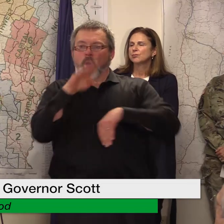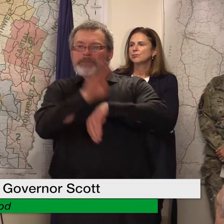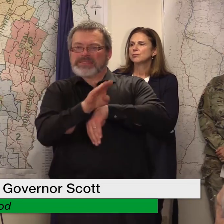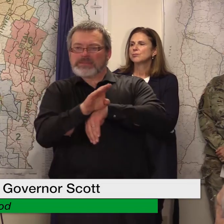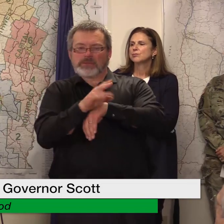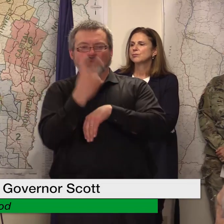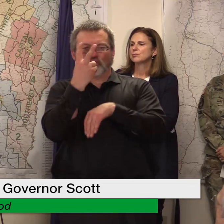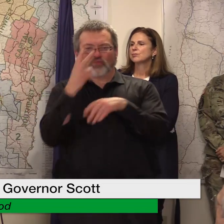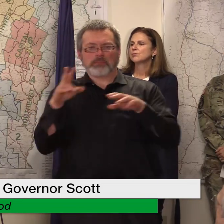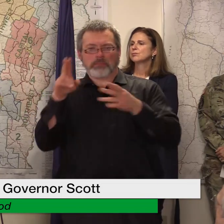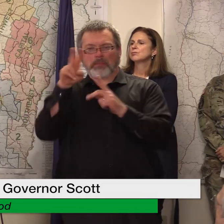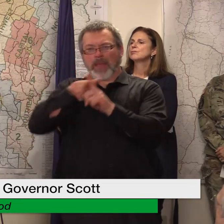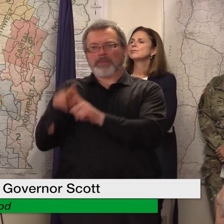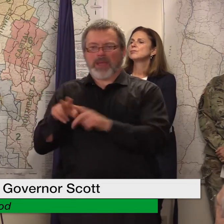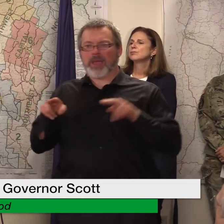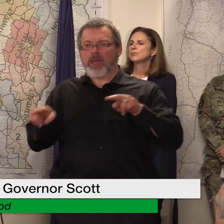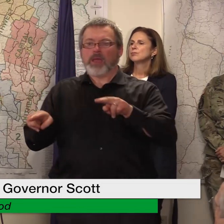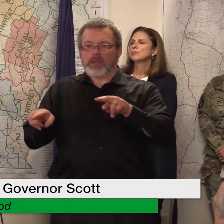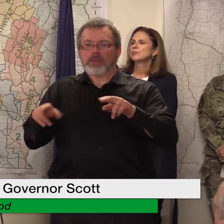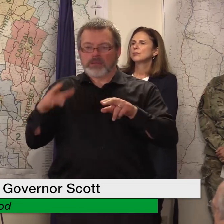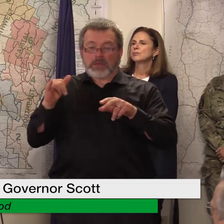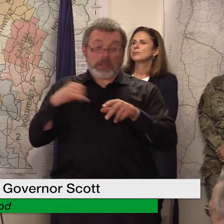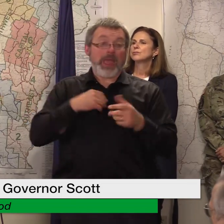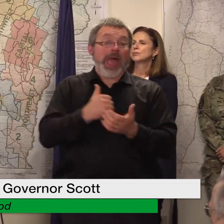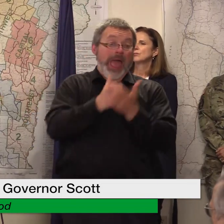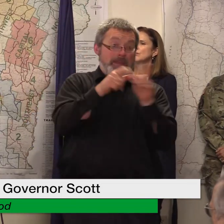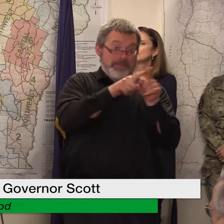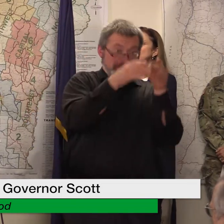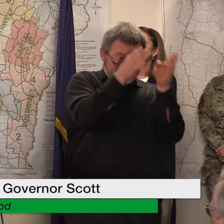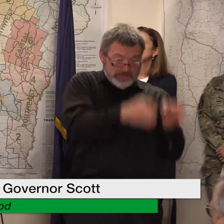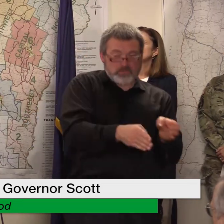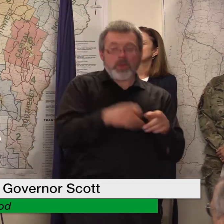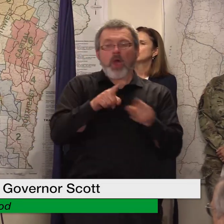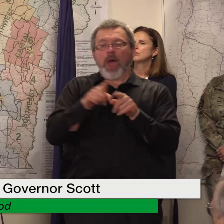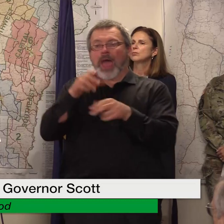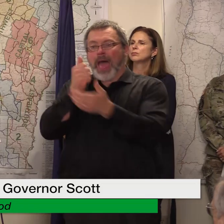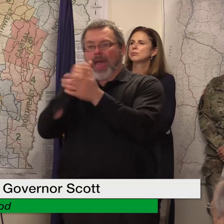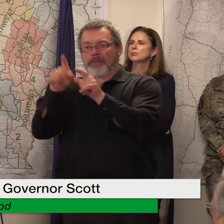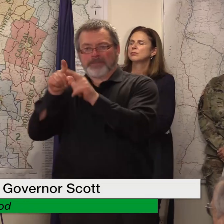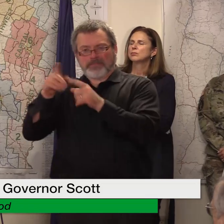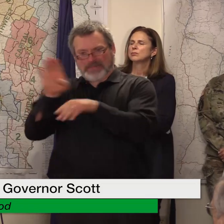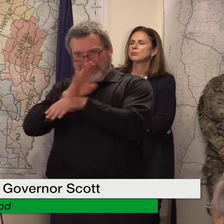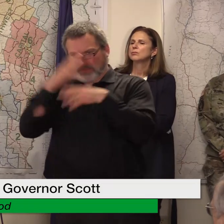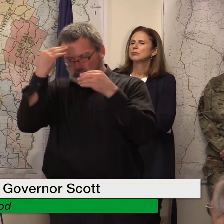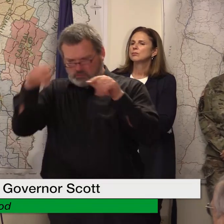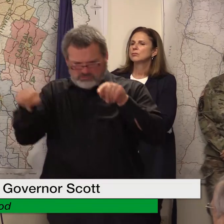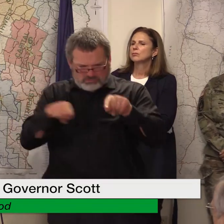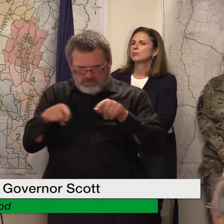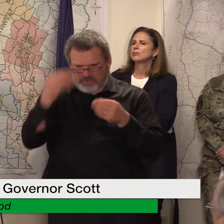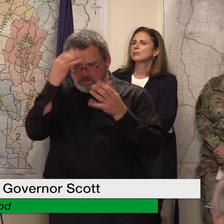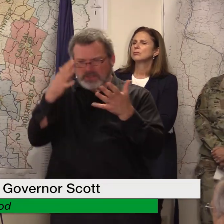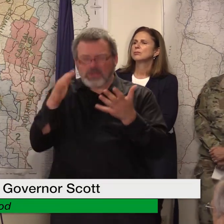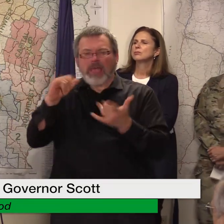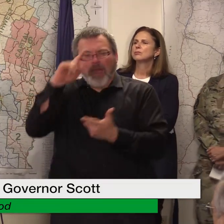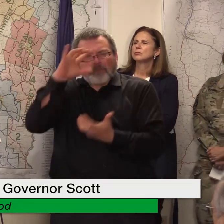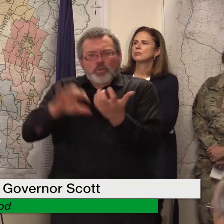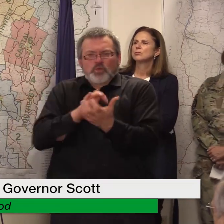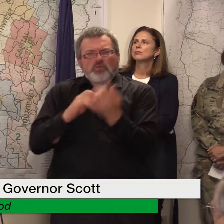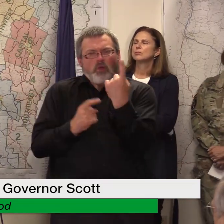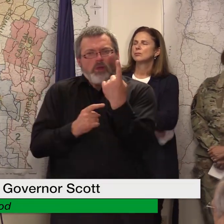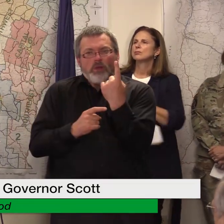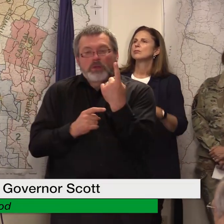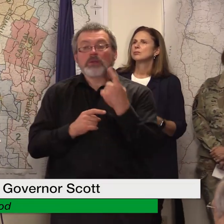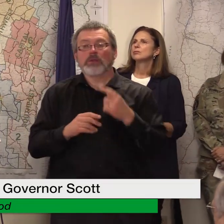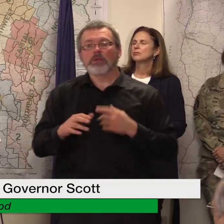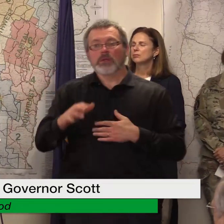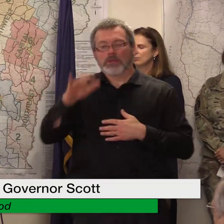and so they helped them as an individual somehow it got mistaken so but it allowed us to jump in